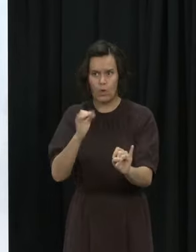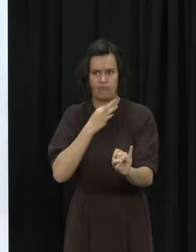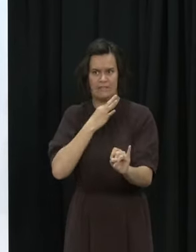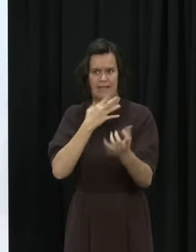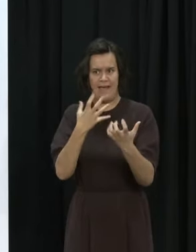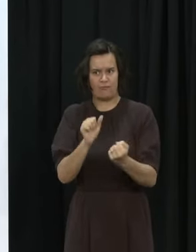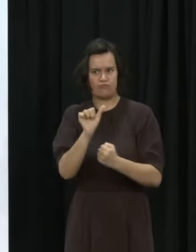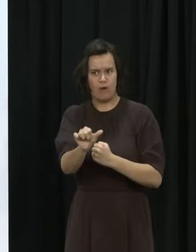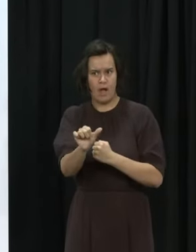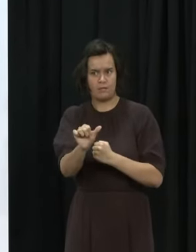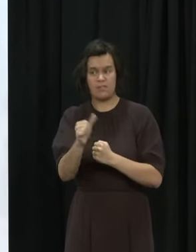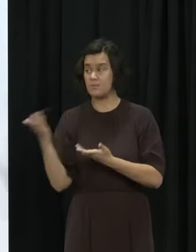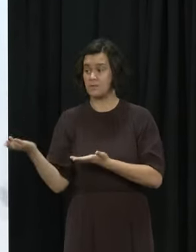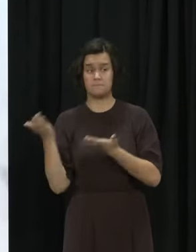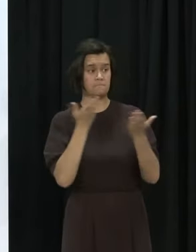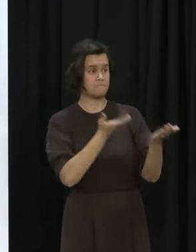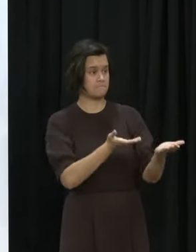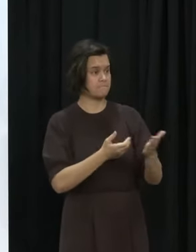experts to comment on that